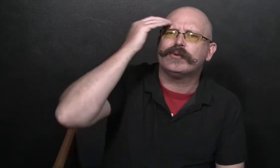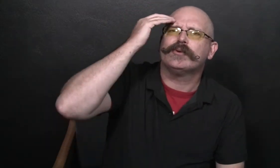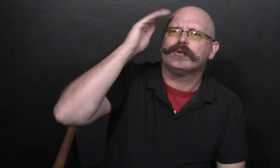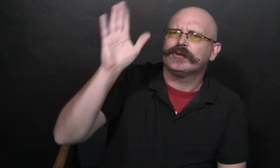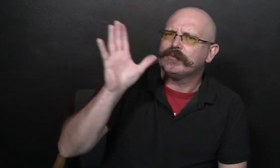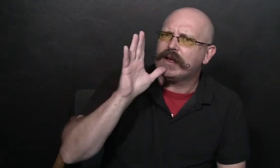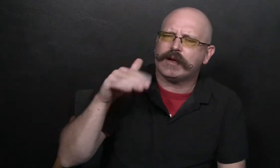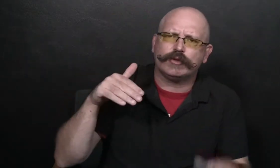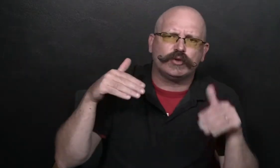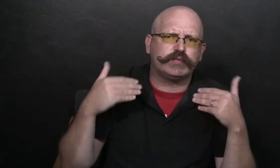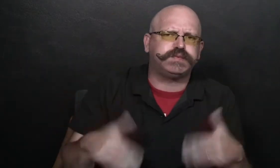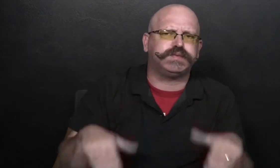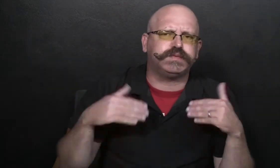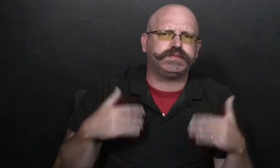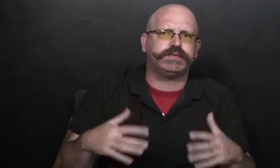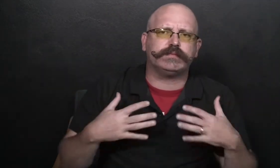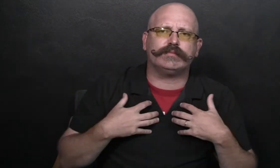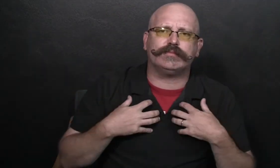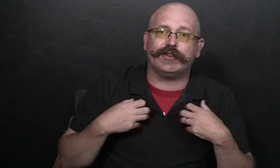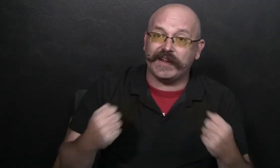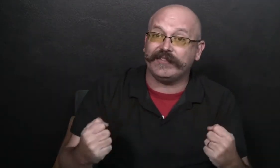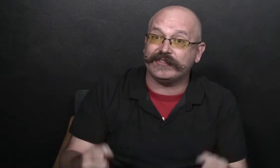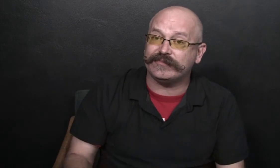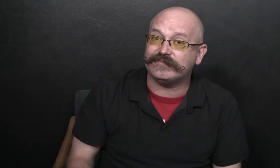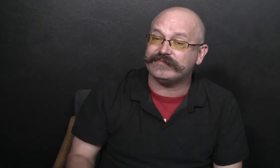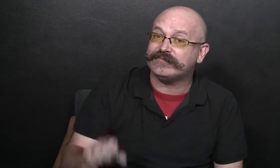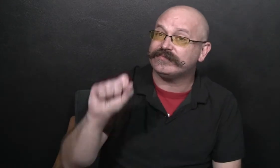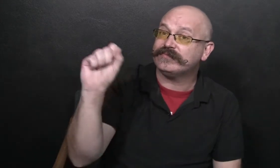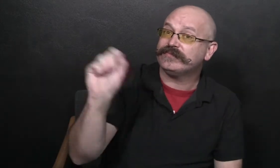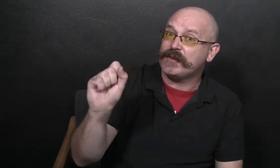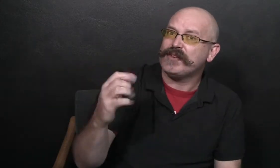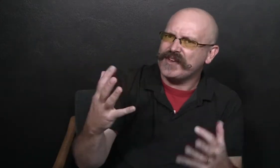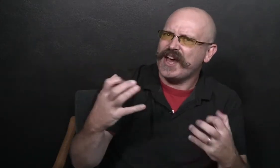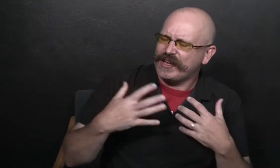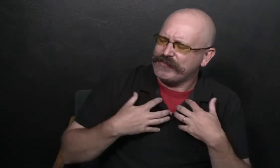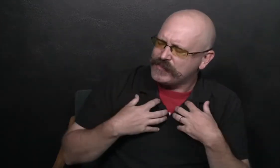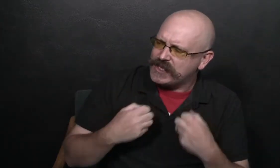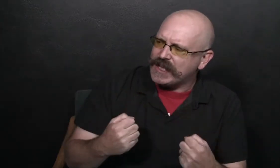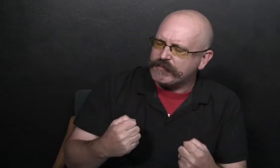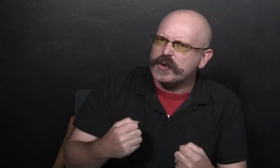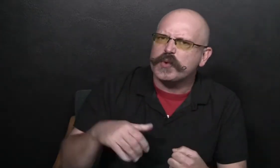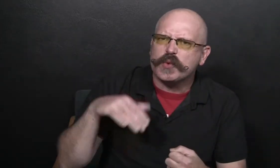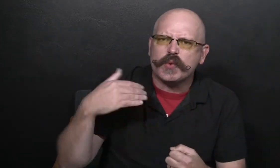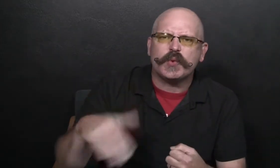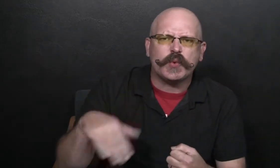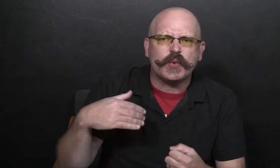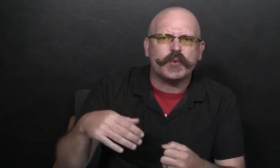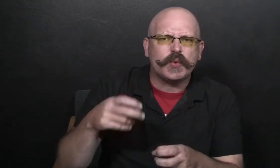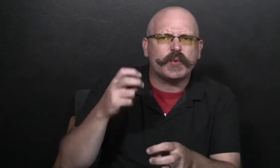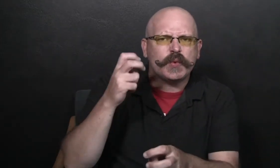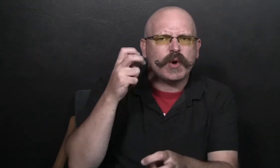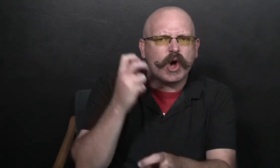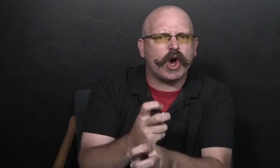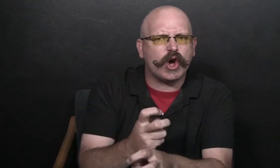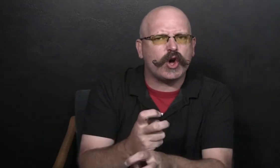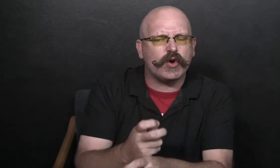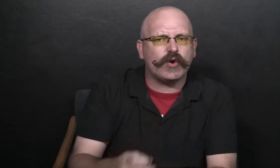wanted to keep her family safe. Sam knew that his mommy was very brave and he wanted to be brave, too. But